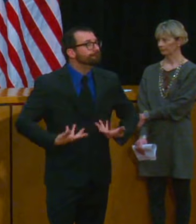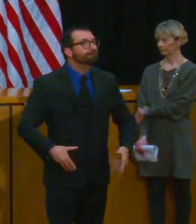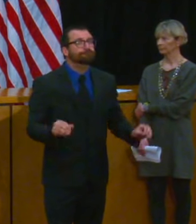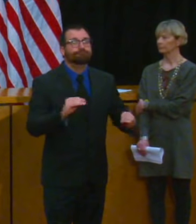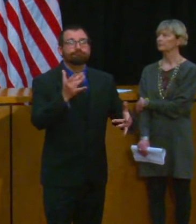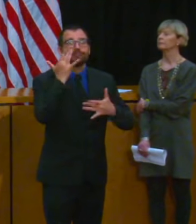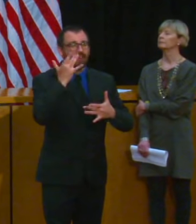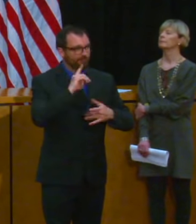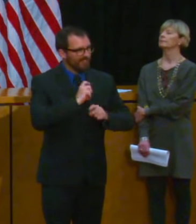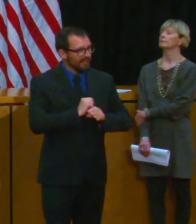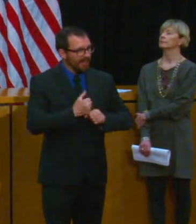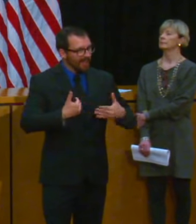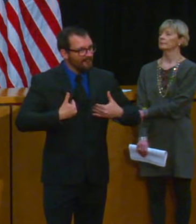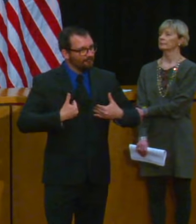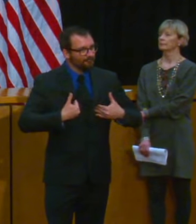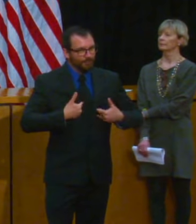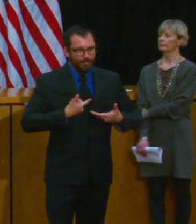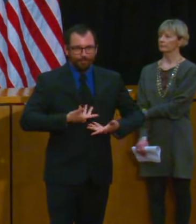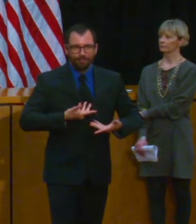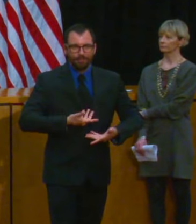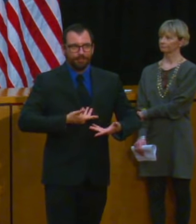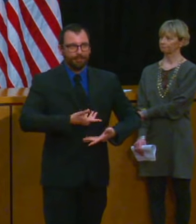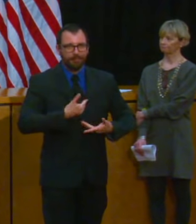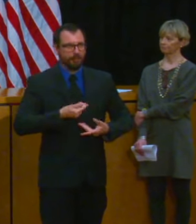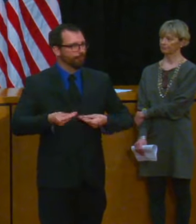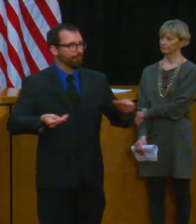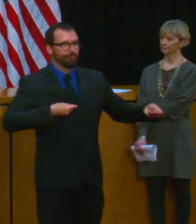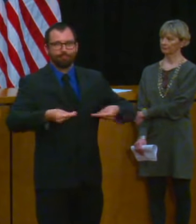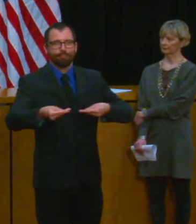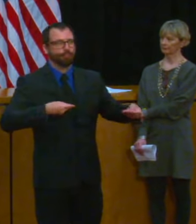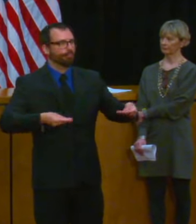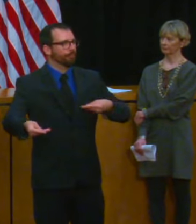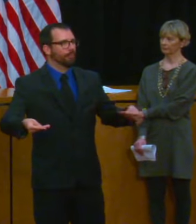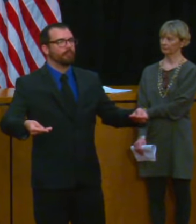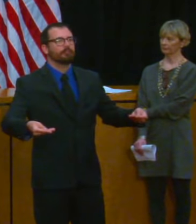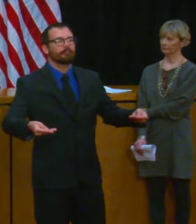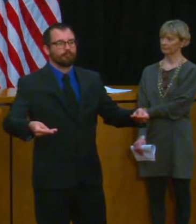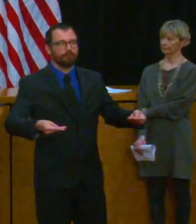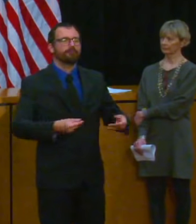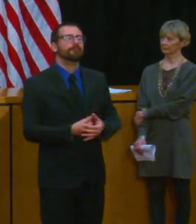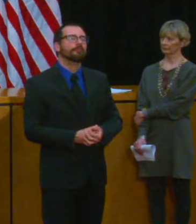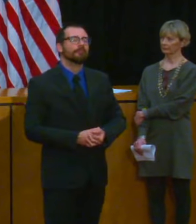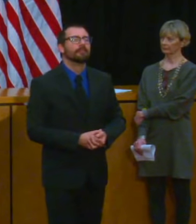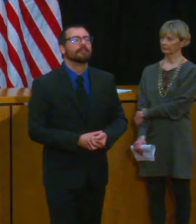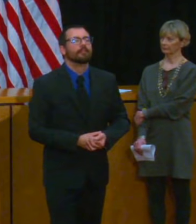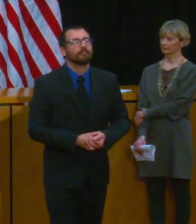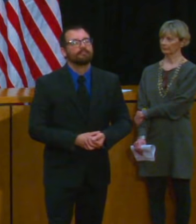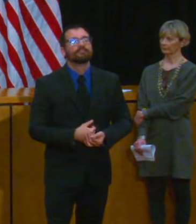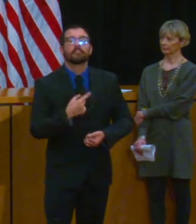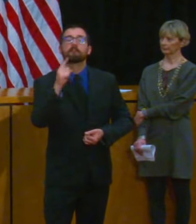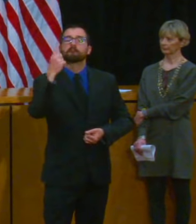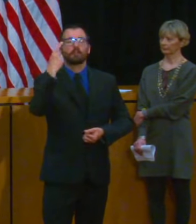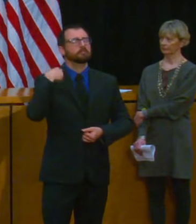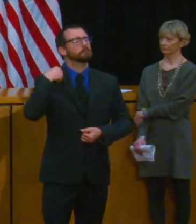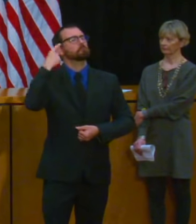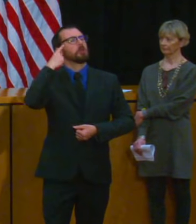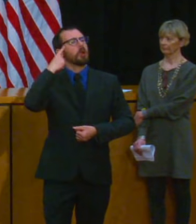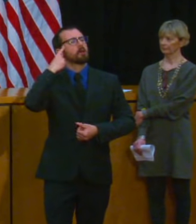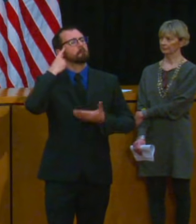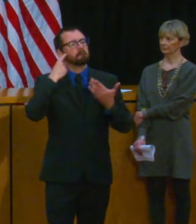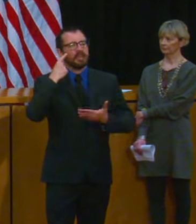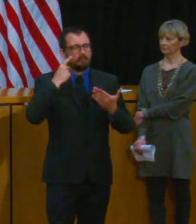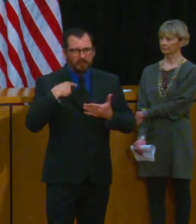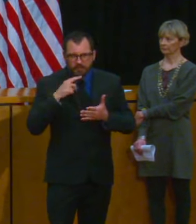10 contacts that would then need to be contacted so far the average number of contacts is actually only two